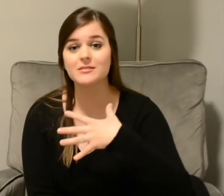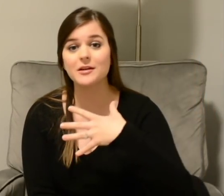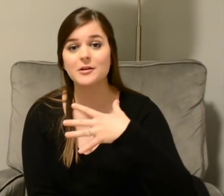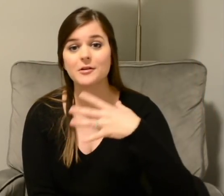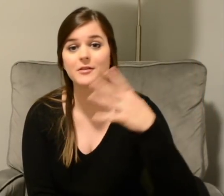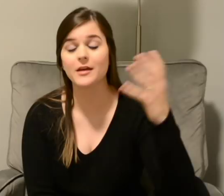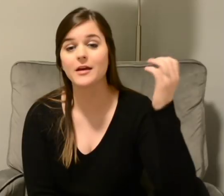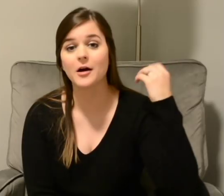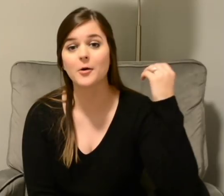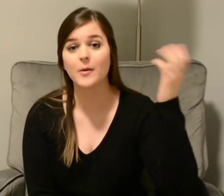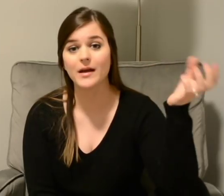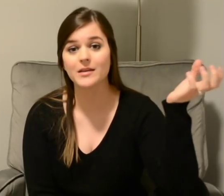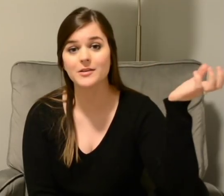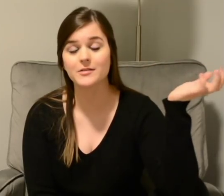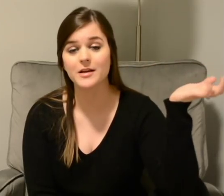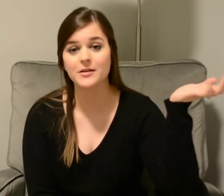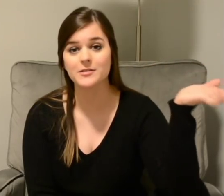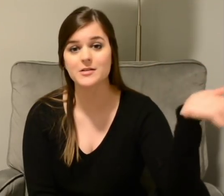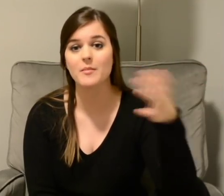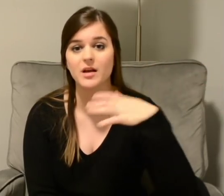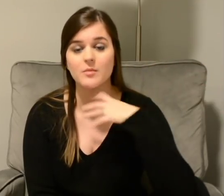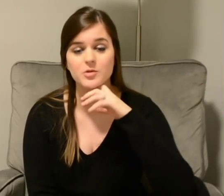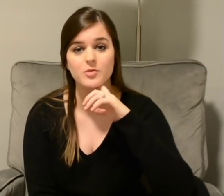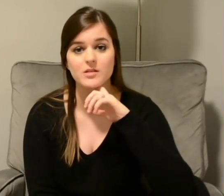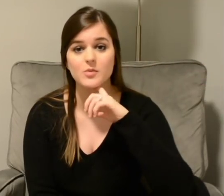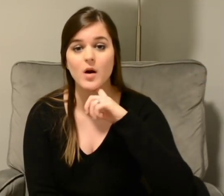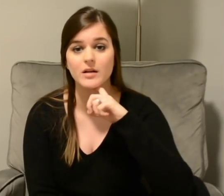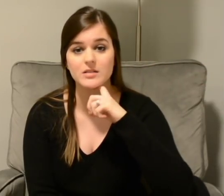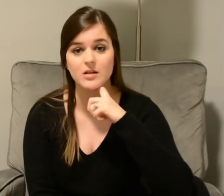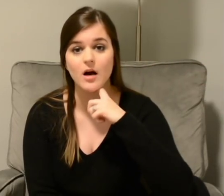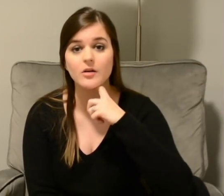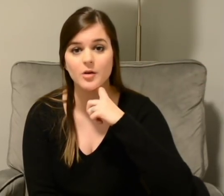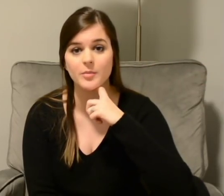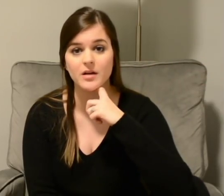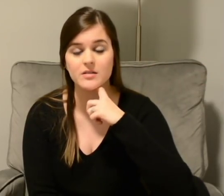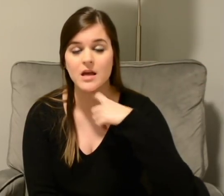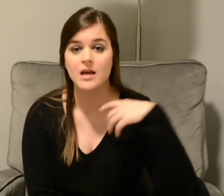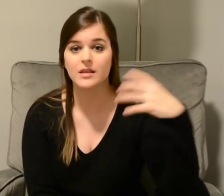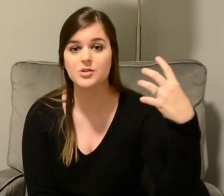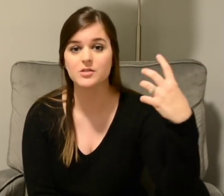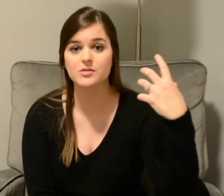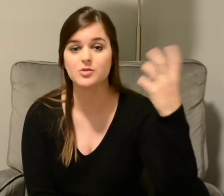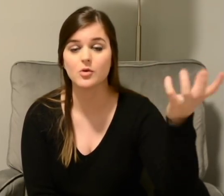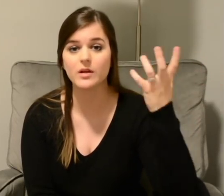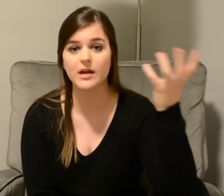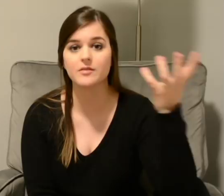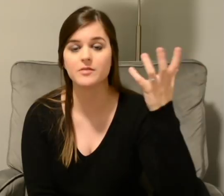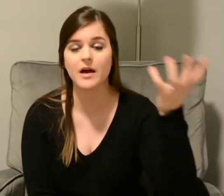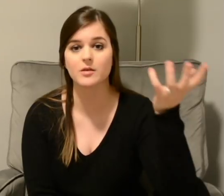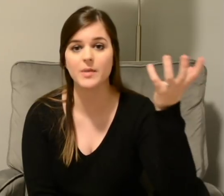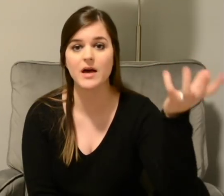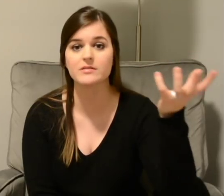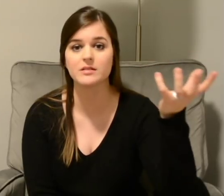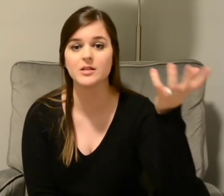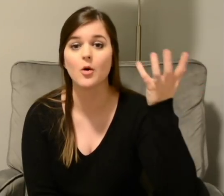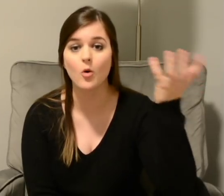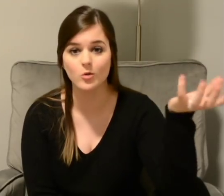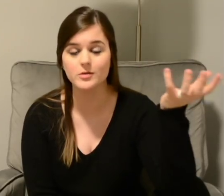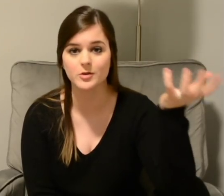later, they are wagging their tails coming up to us wanting to cuddle because they just don't have that capacity to hold a